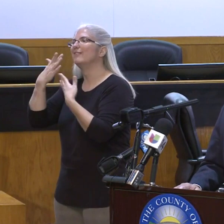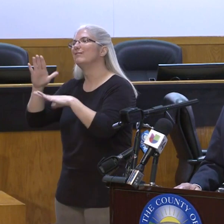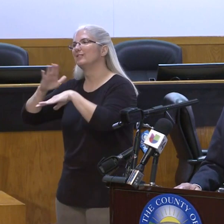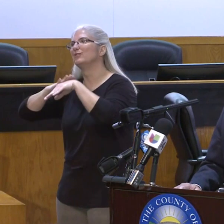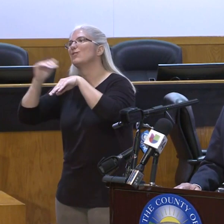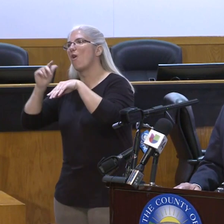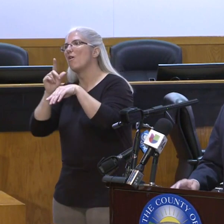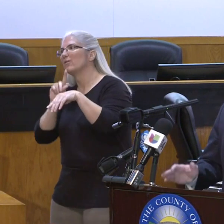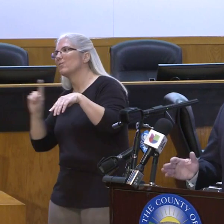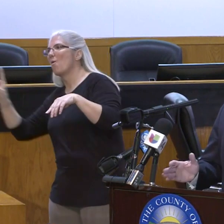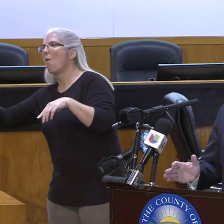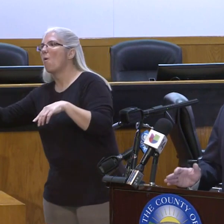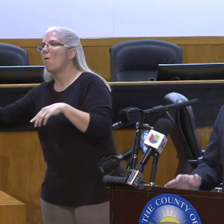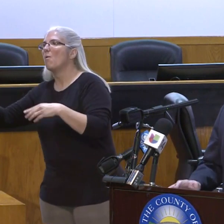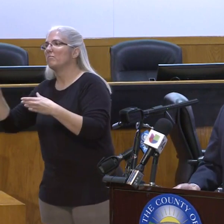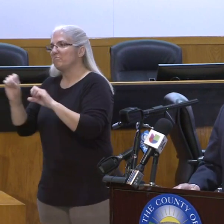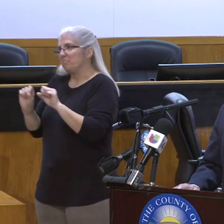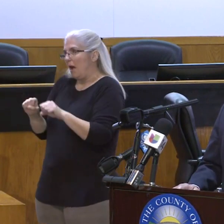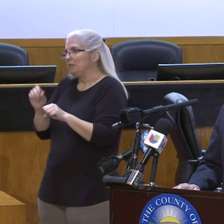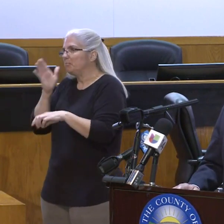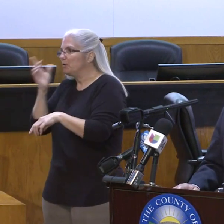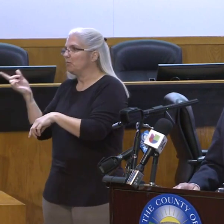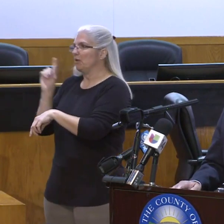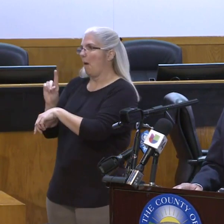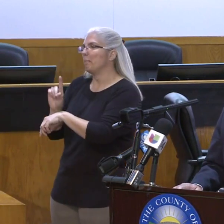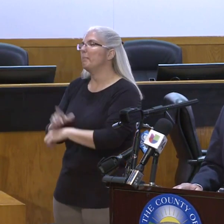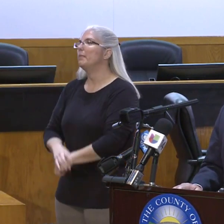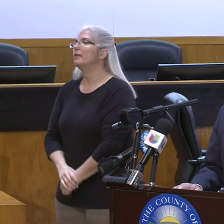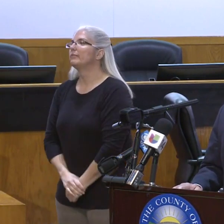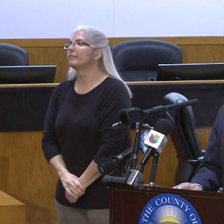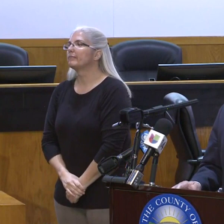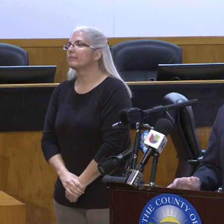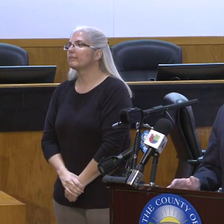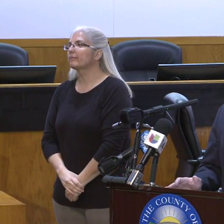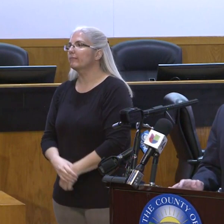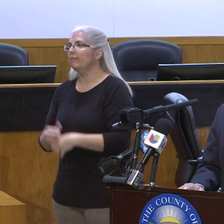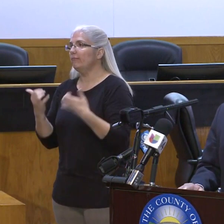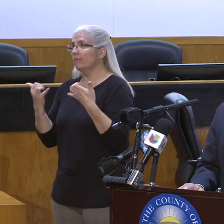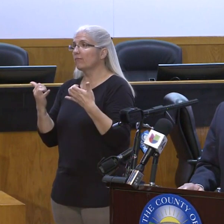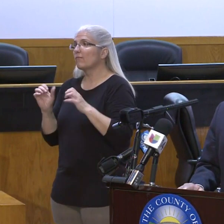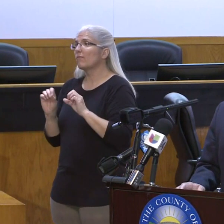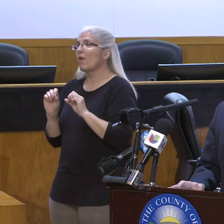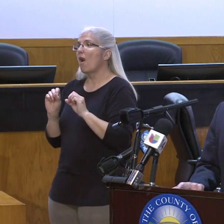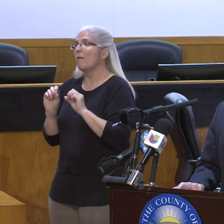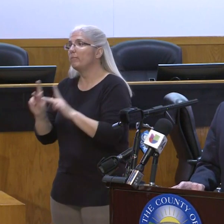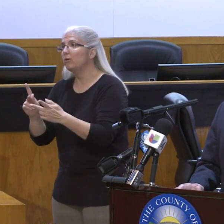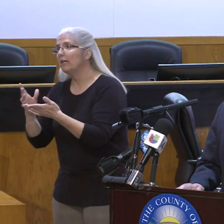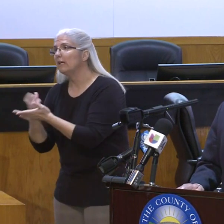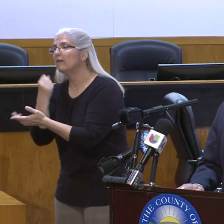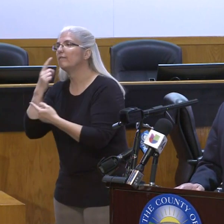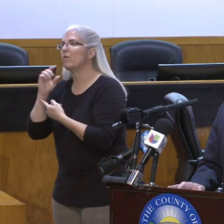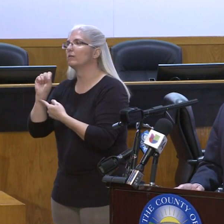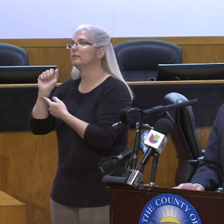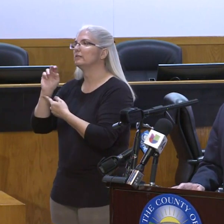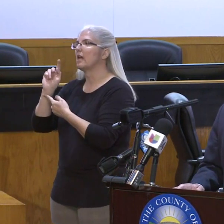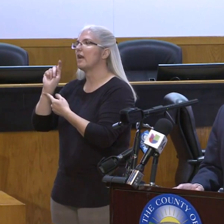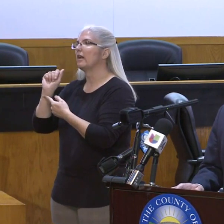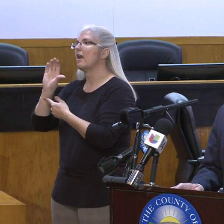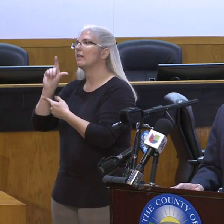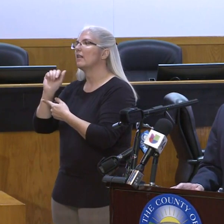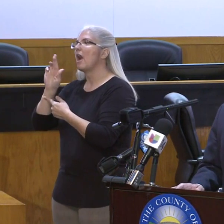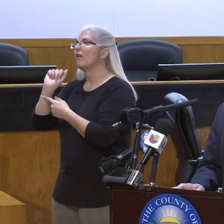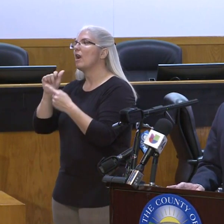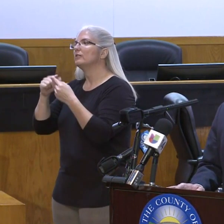to. But today is an opportunity for the county of Santa Clara to provide our residents additional